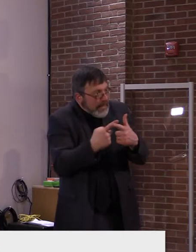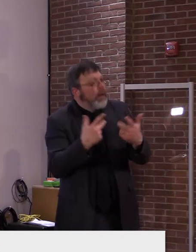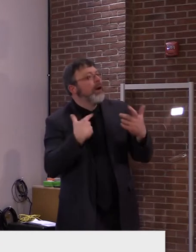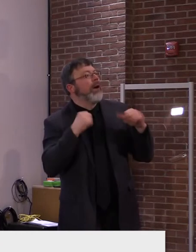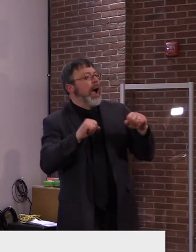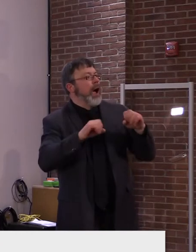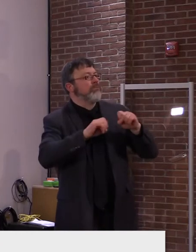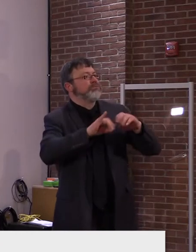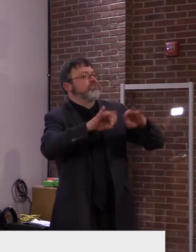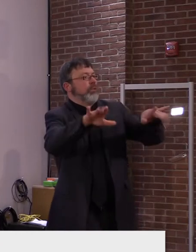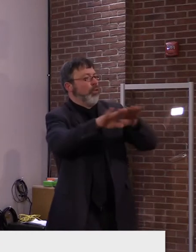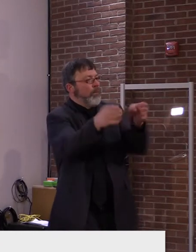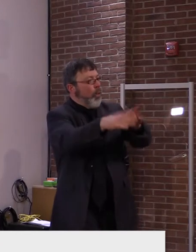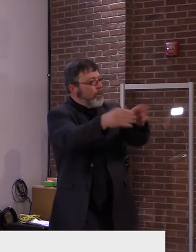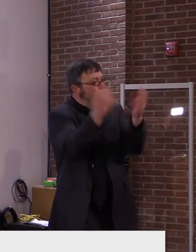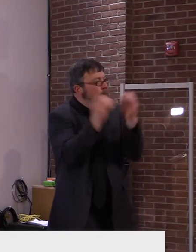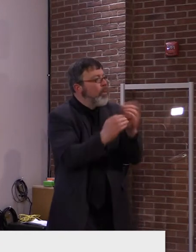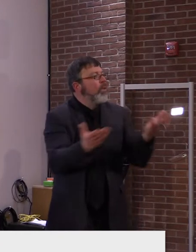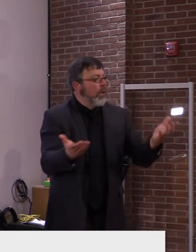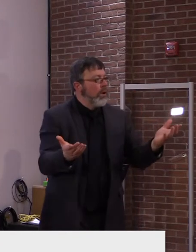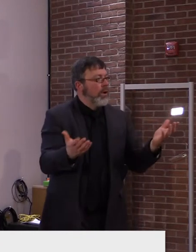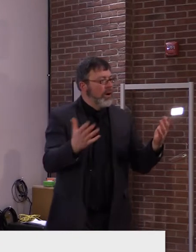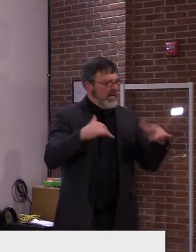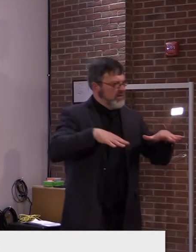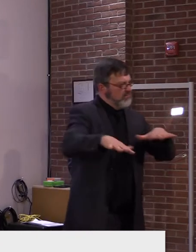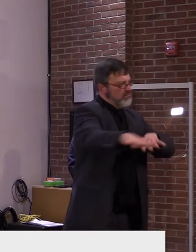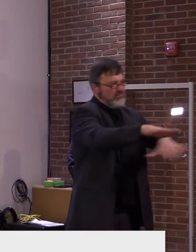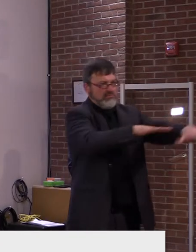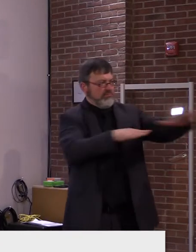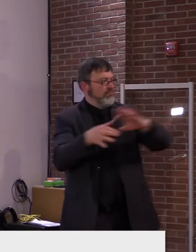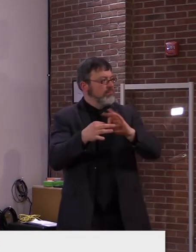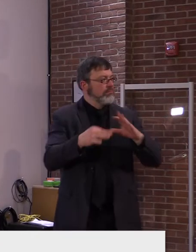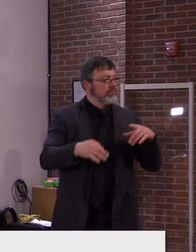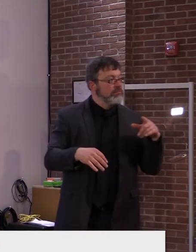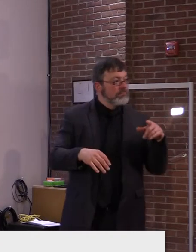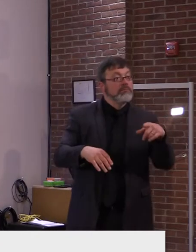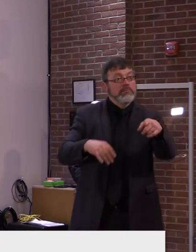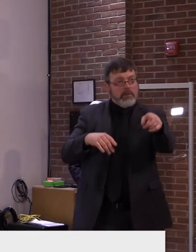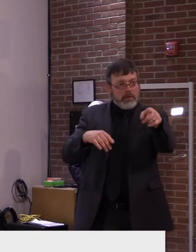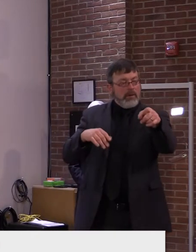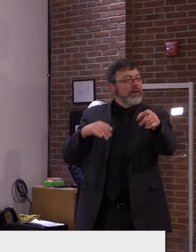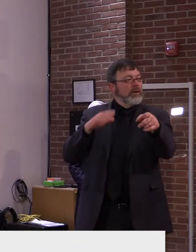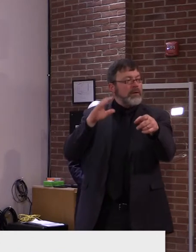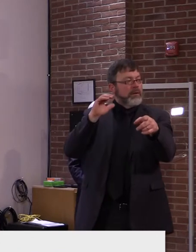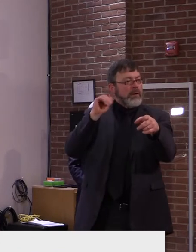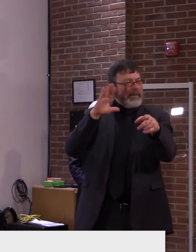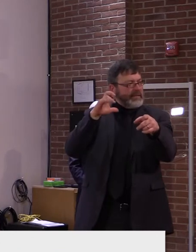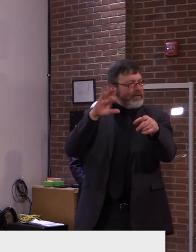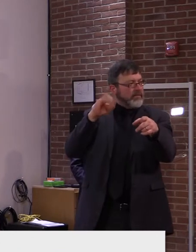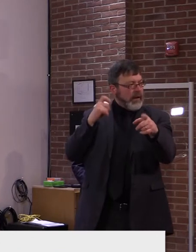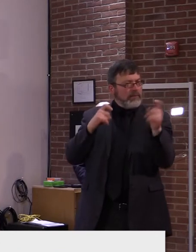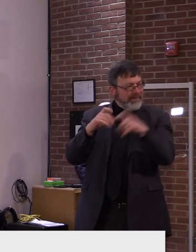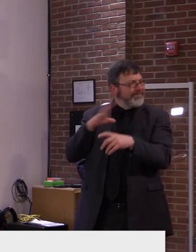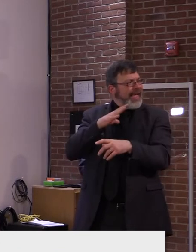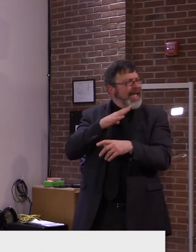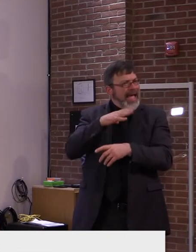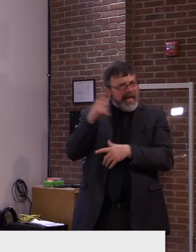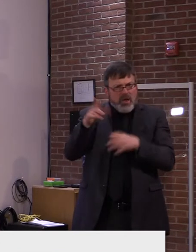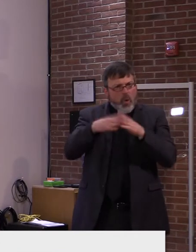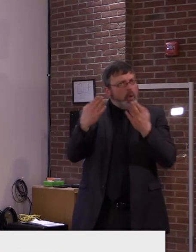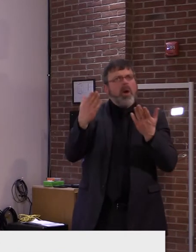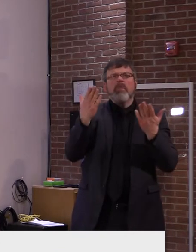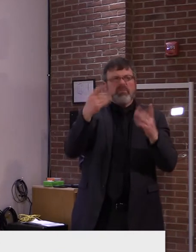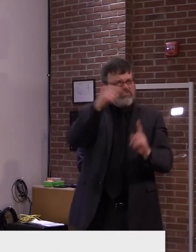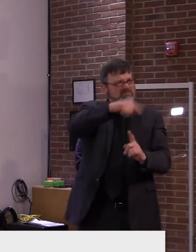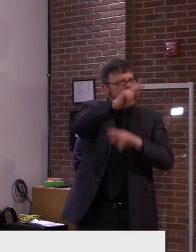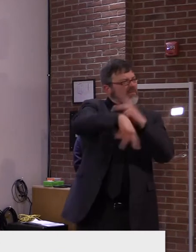along those lines is what I was talking about the, uh, the planning process for a lot of these events that are going to be coming up as we get further